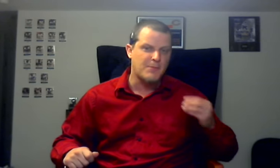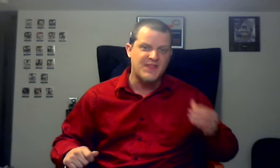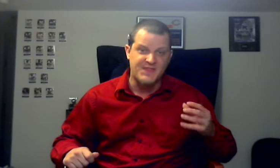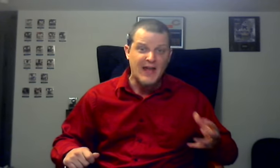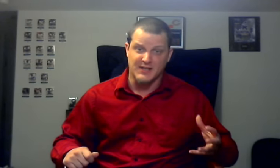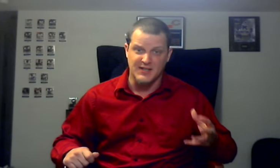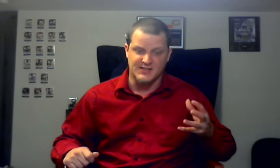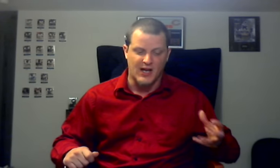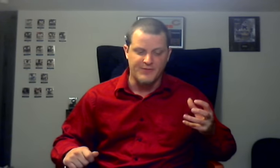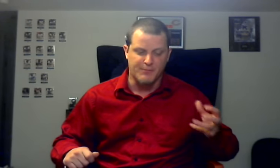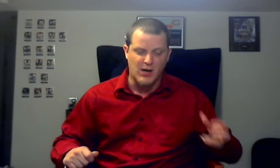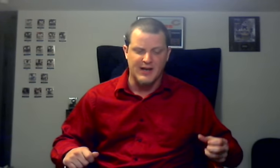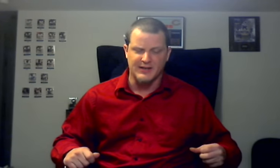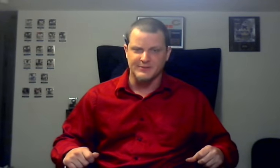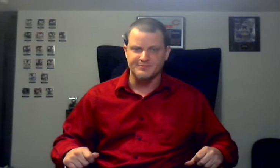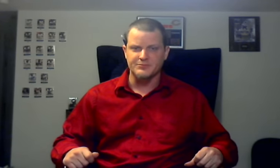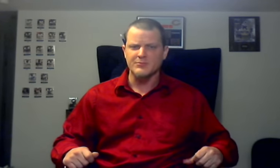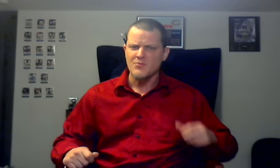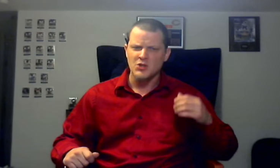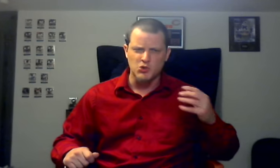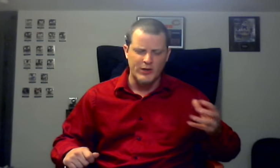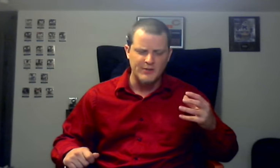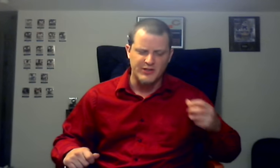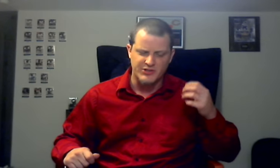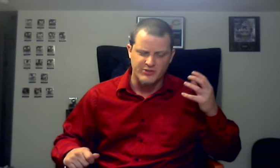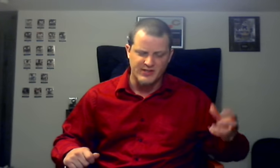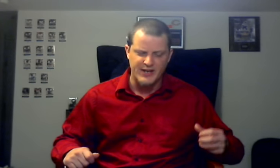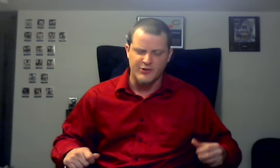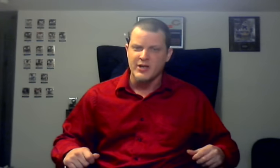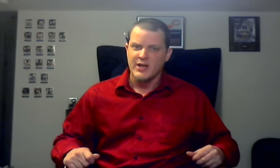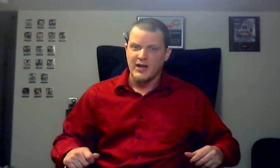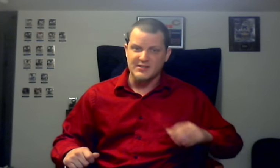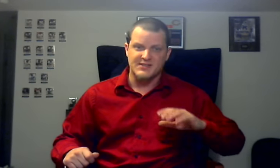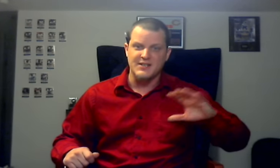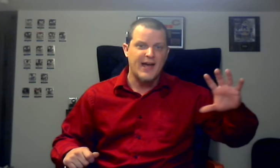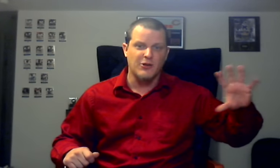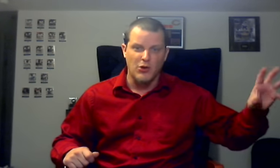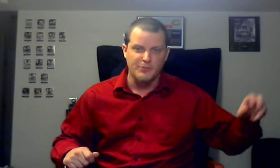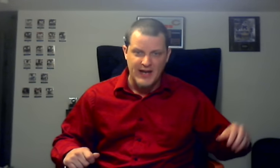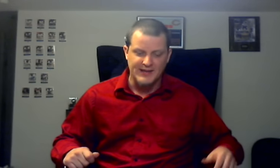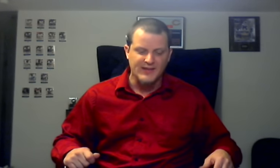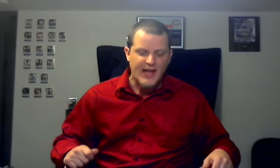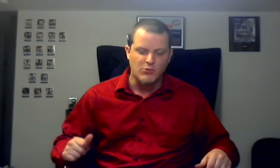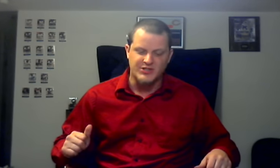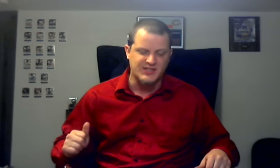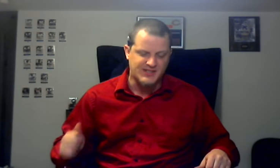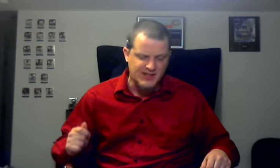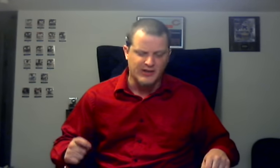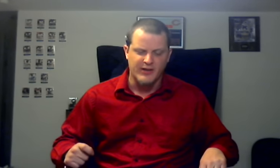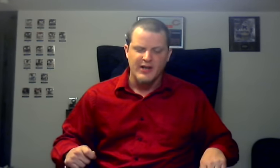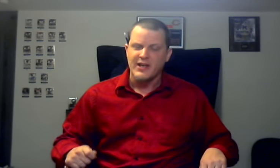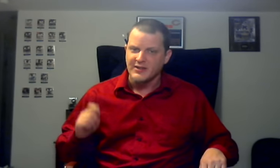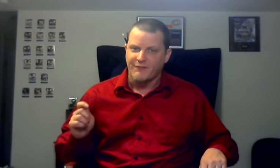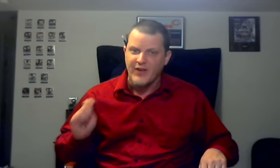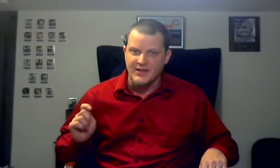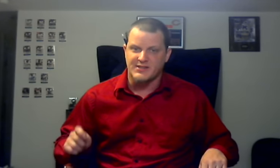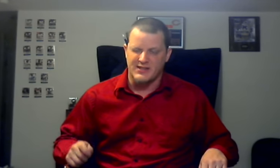the patheticness of the product. 20-plus years later, a senile old man languishes still in the fantasy